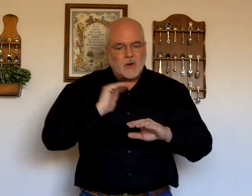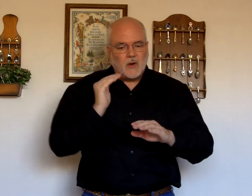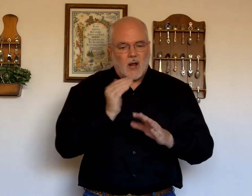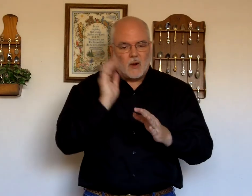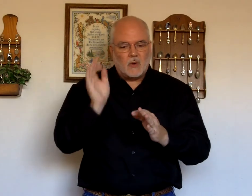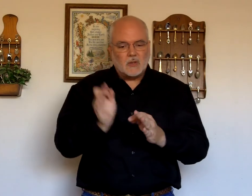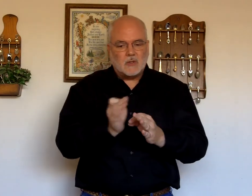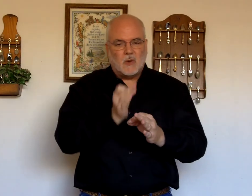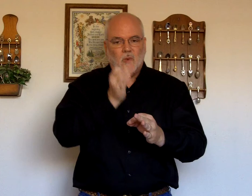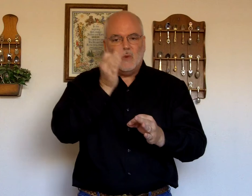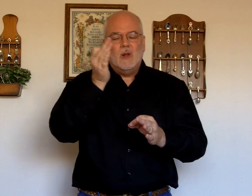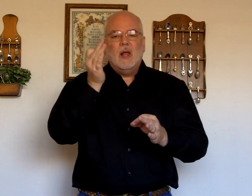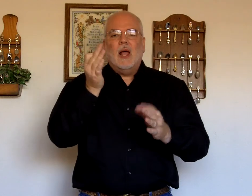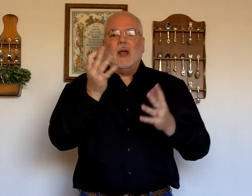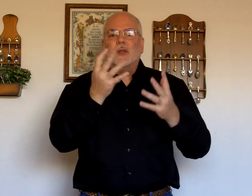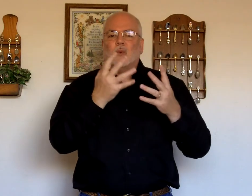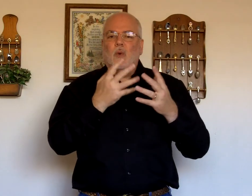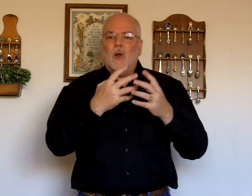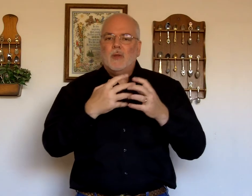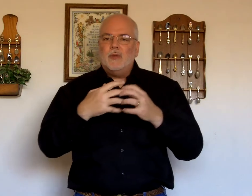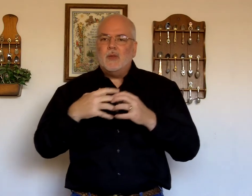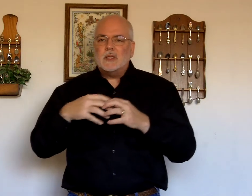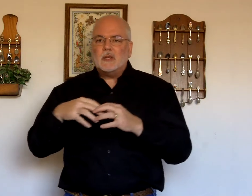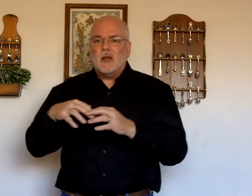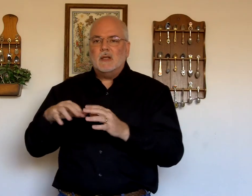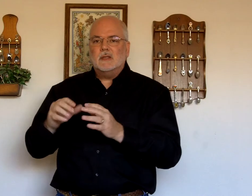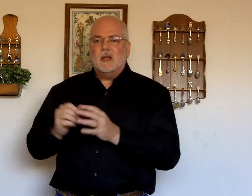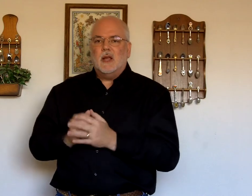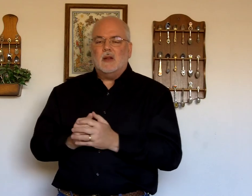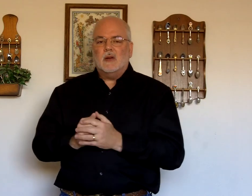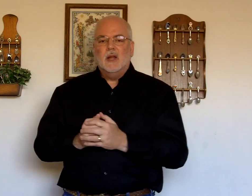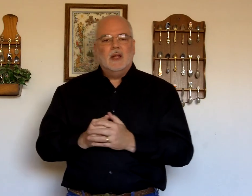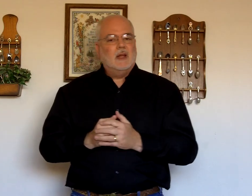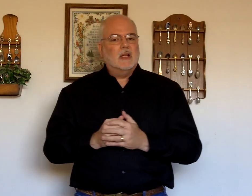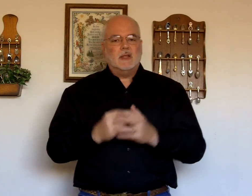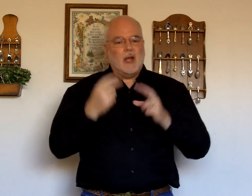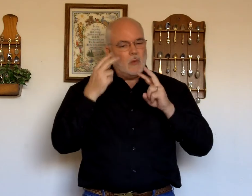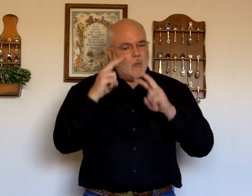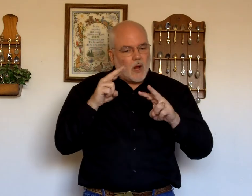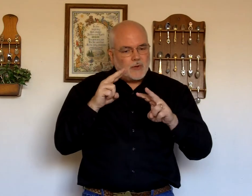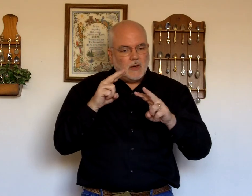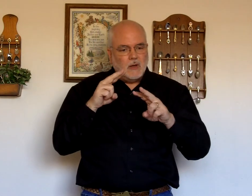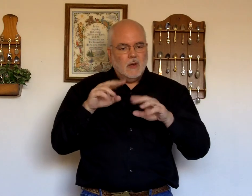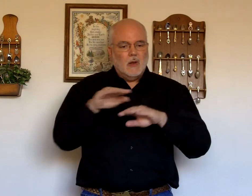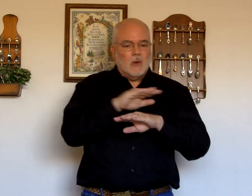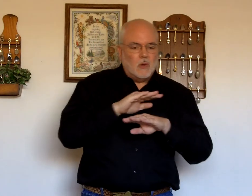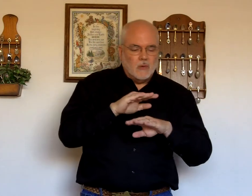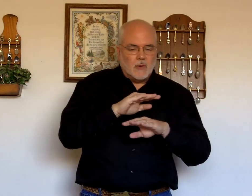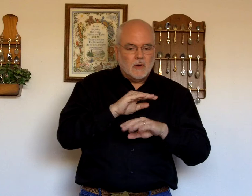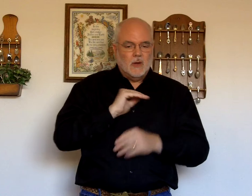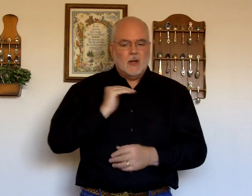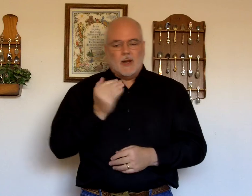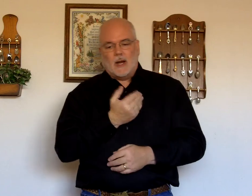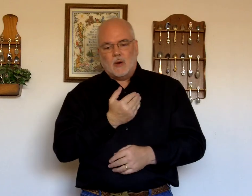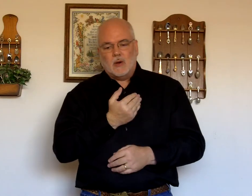our soul. I just run the signs together. It's not watching. Over. Our.